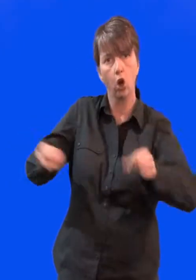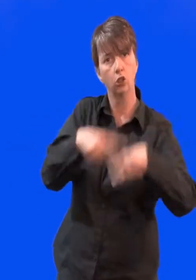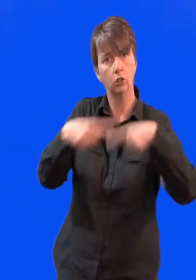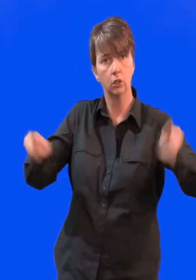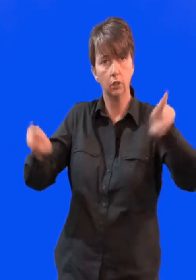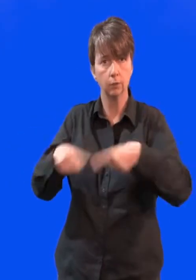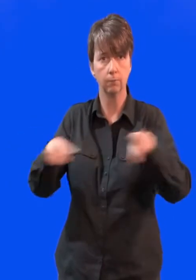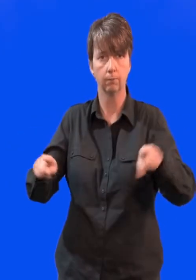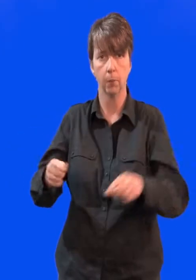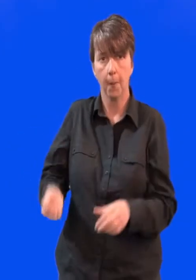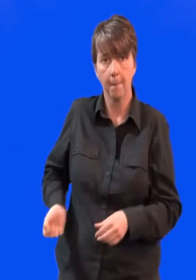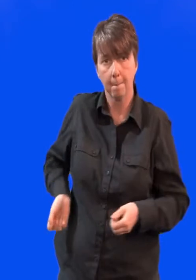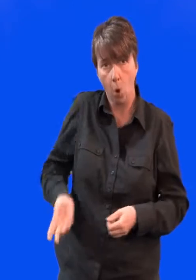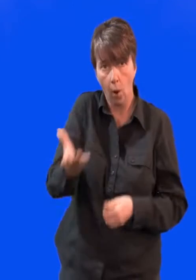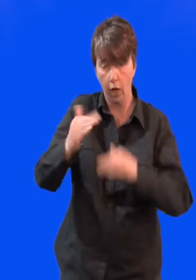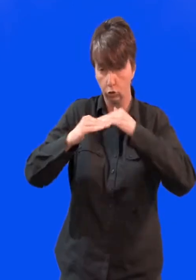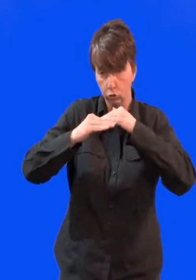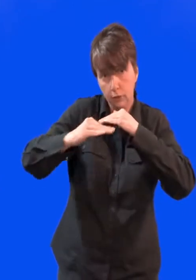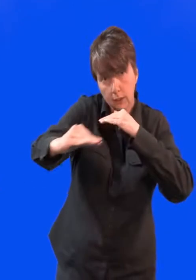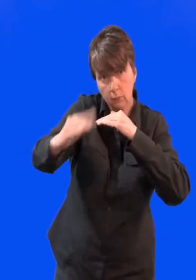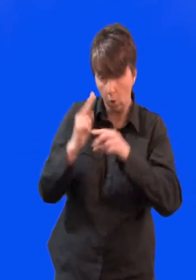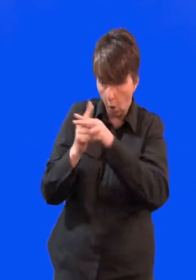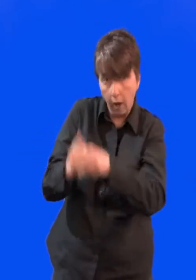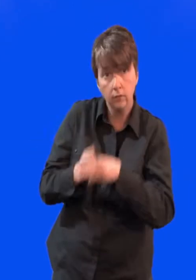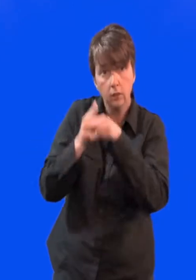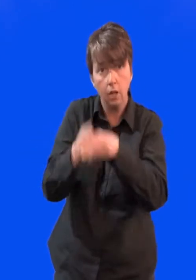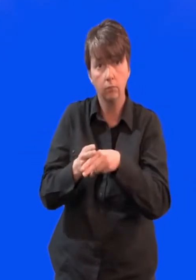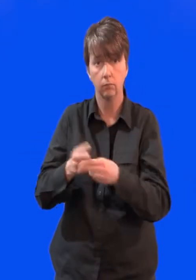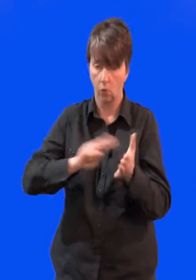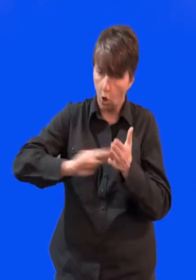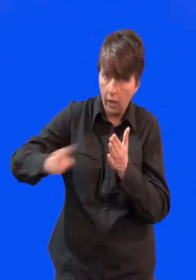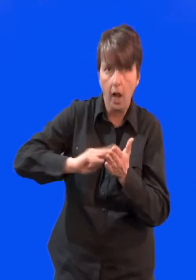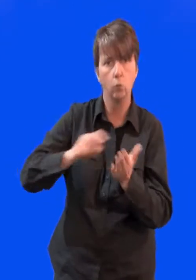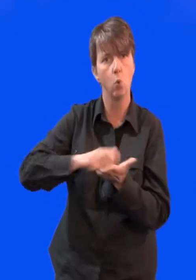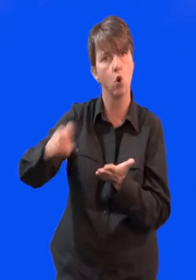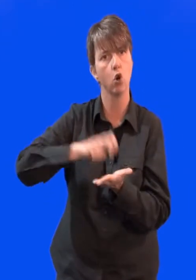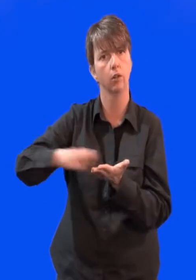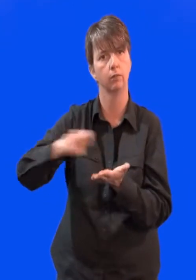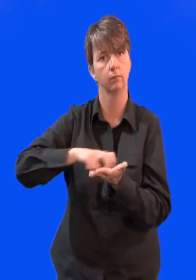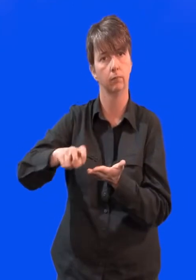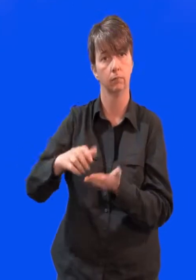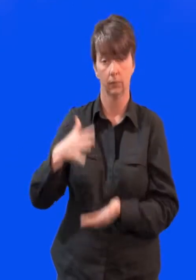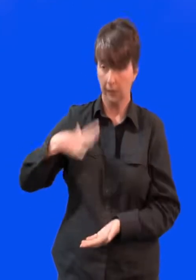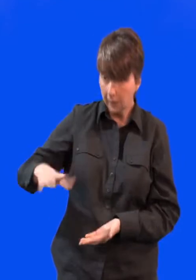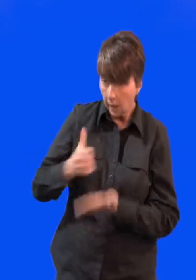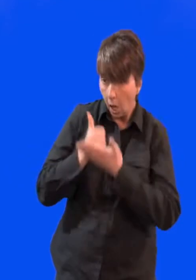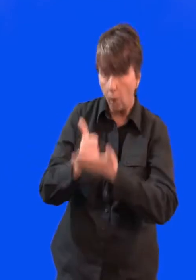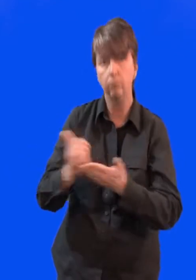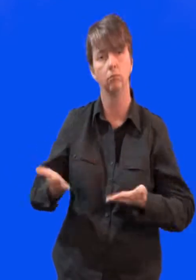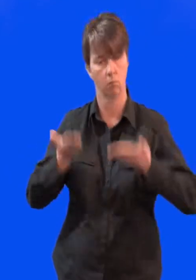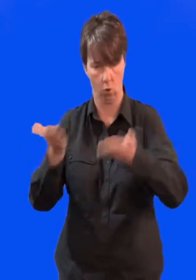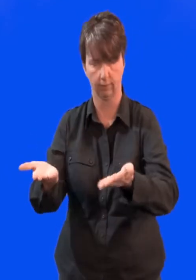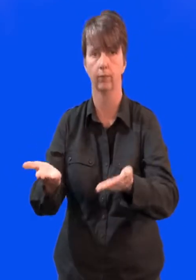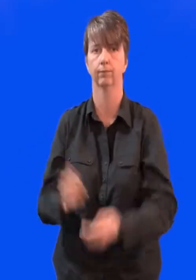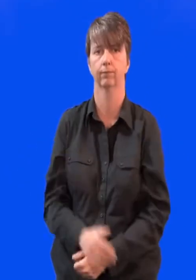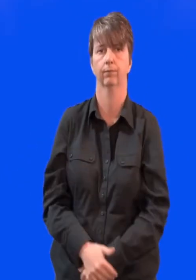putting on things like tea dances and town hall concerts. And by running bowling greens. Rocking activities. And making sure old